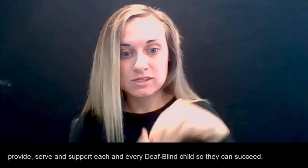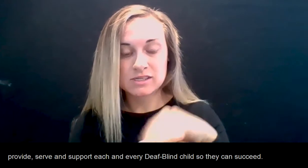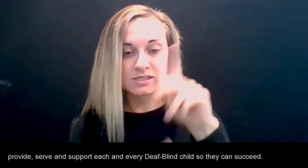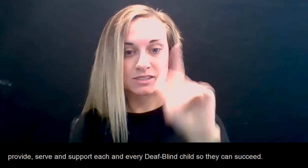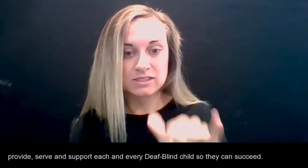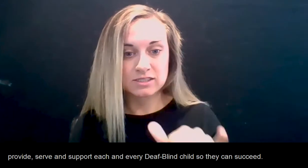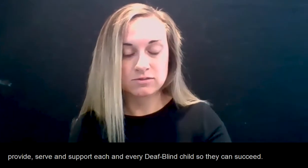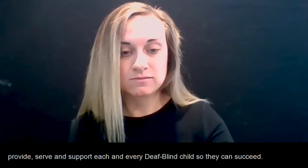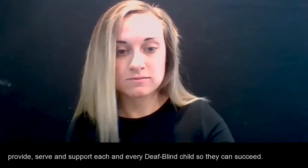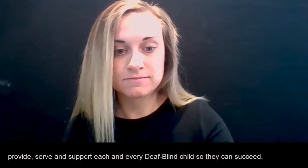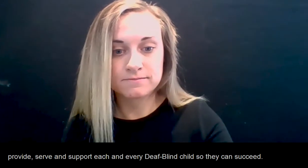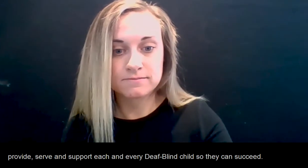child so they can succeed.